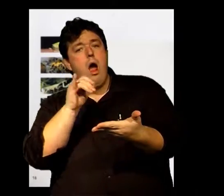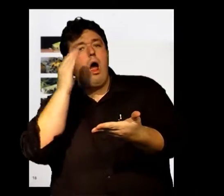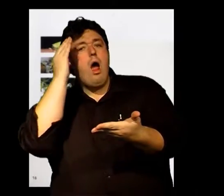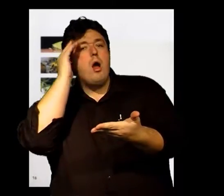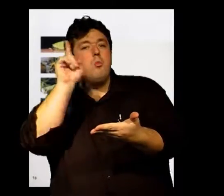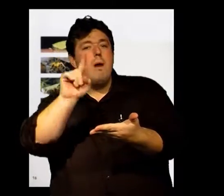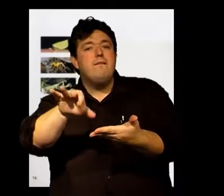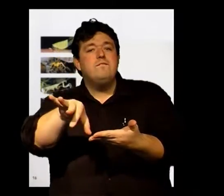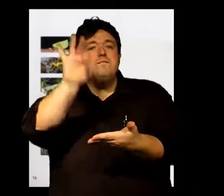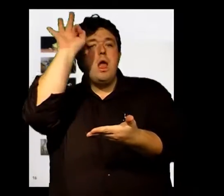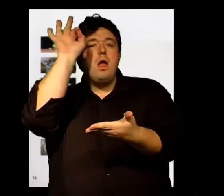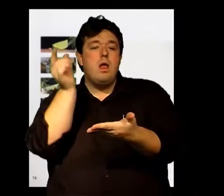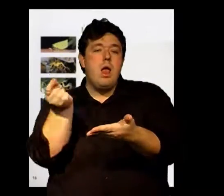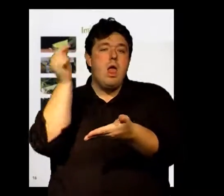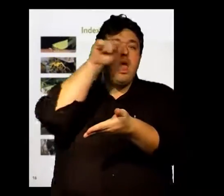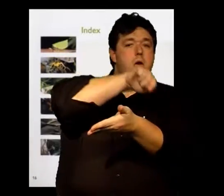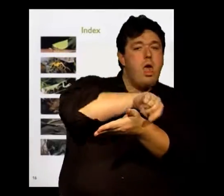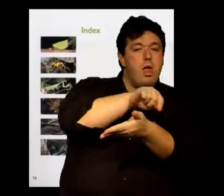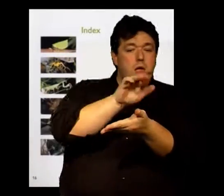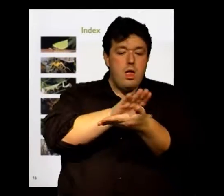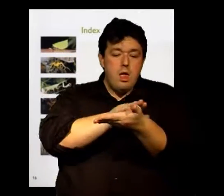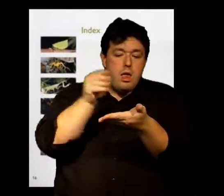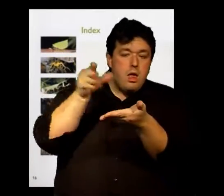It'll tell you where you can find information Up in the front of the book